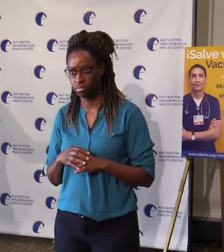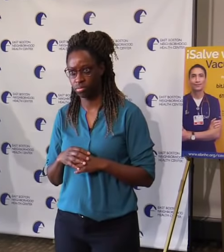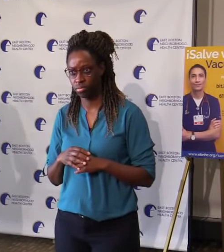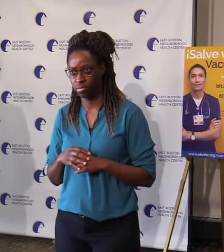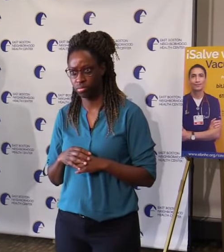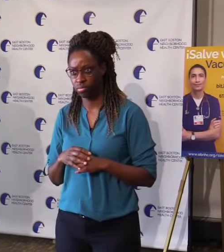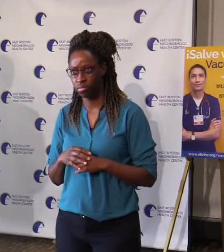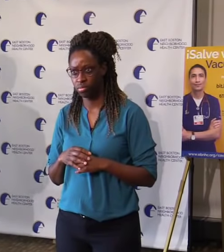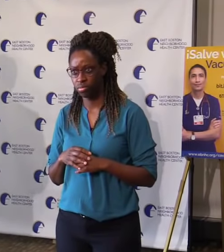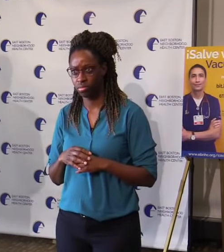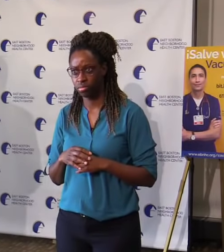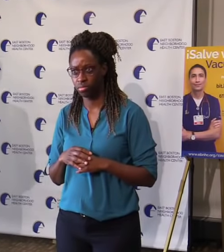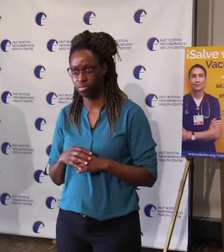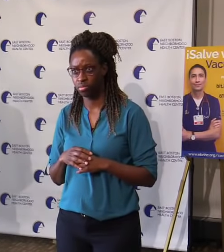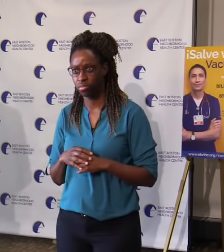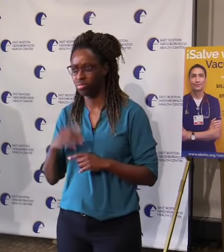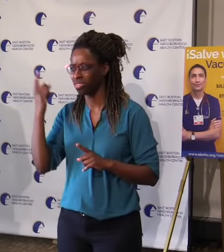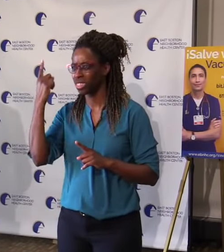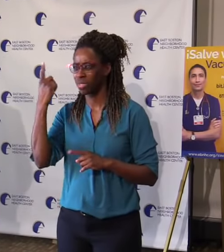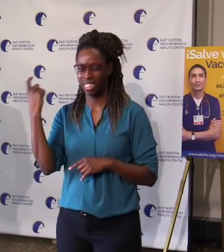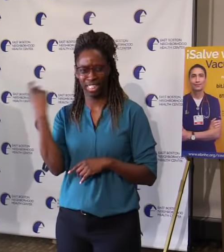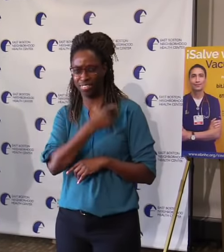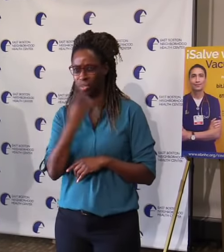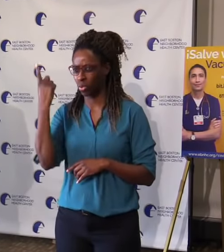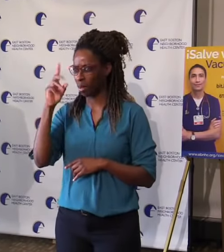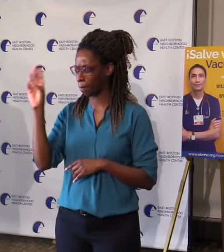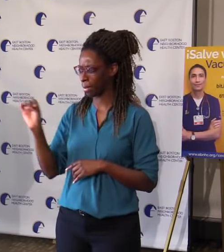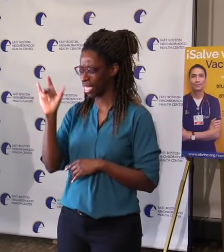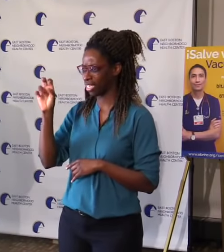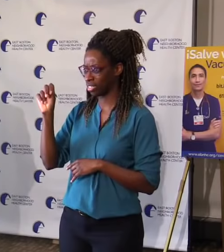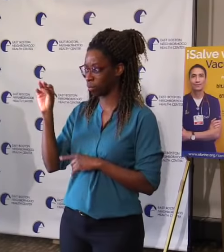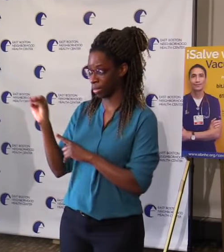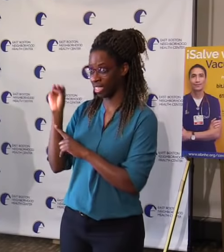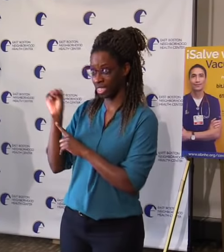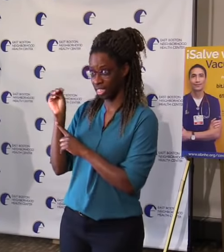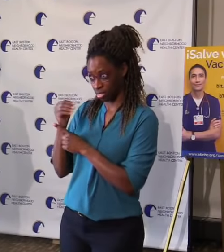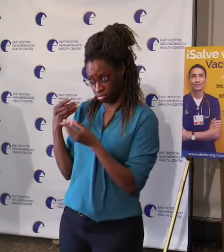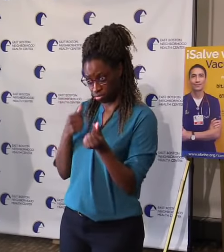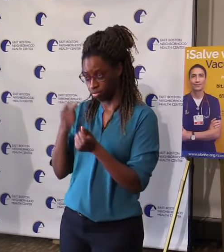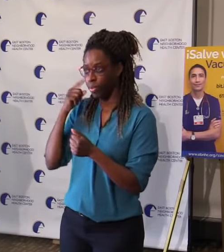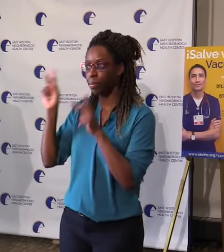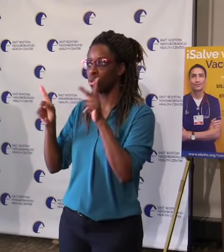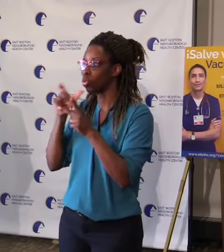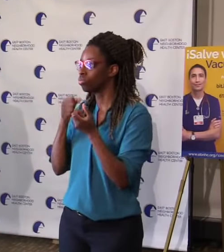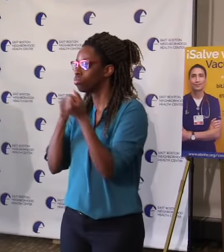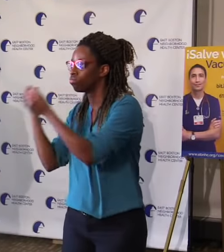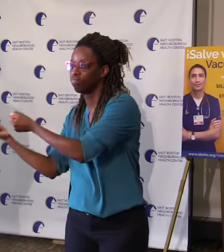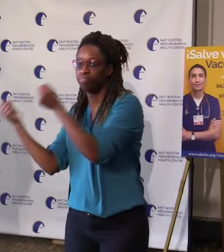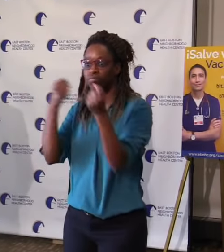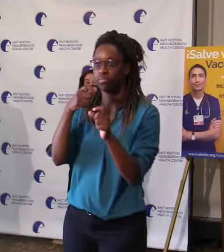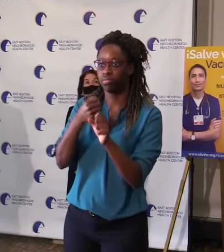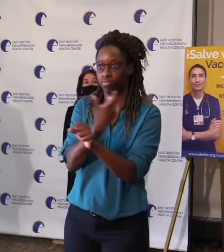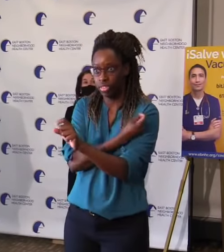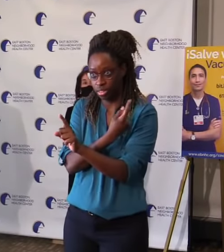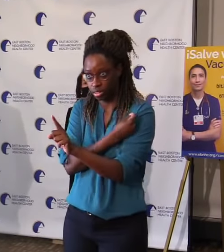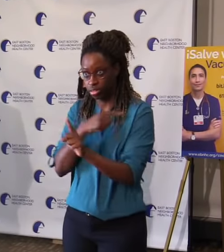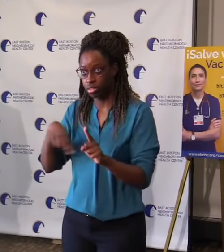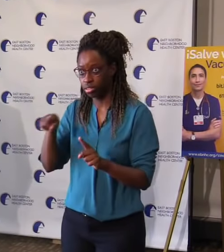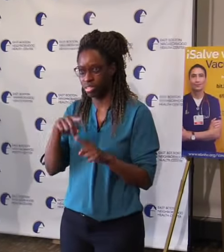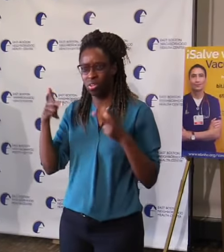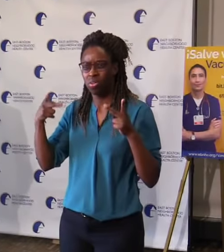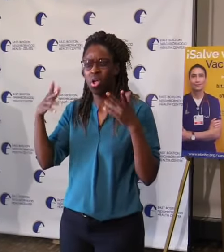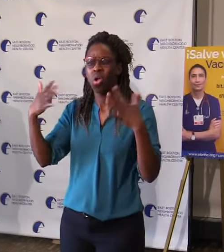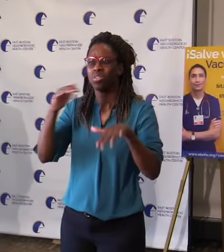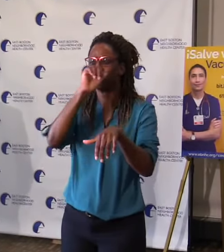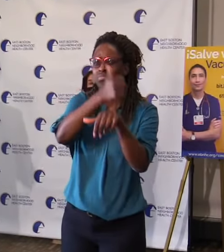bucks to help get people to and from their sites. But these places already have relationships in many cases with trusted partners